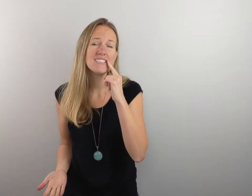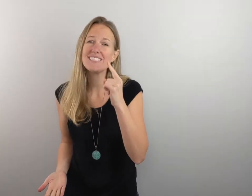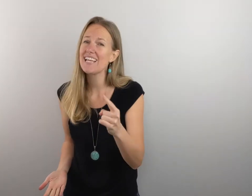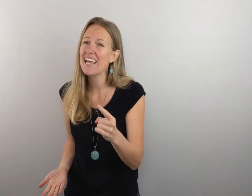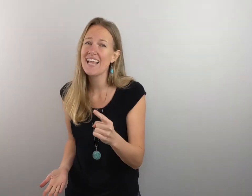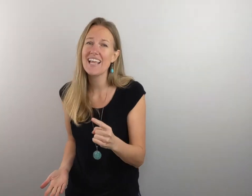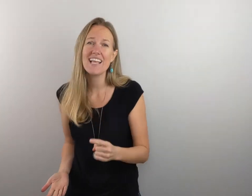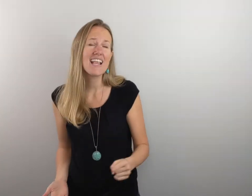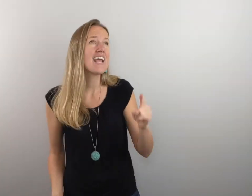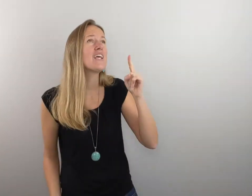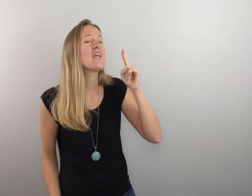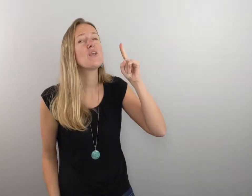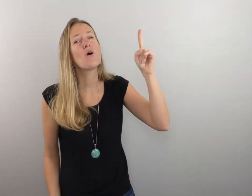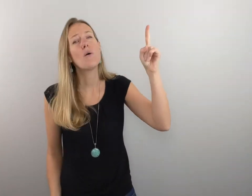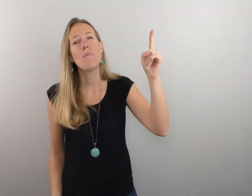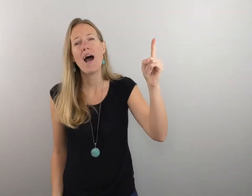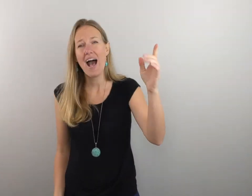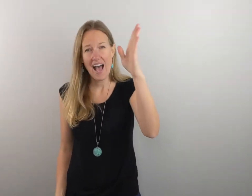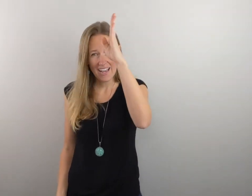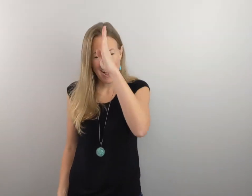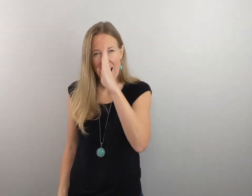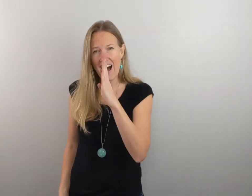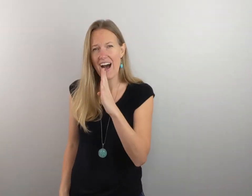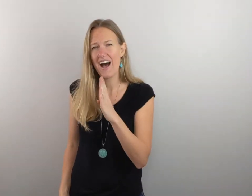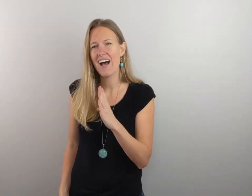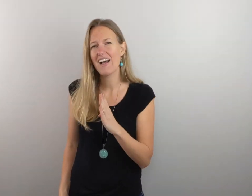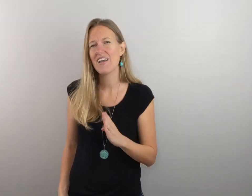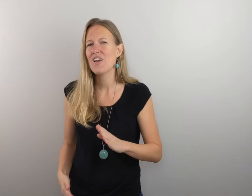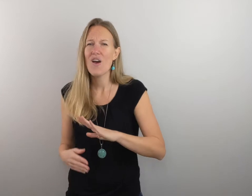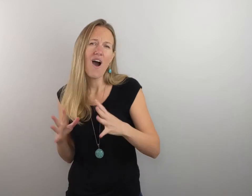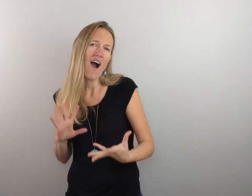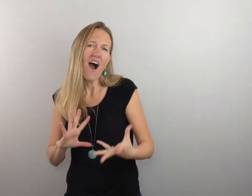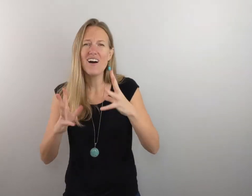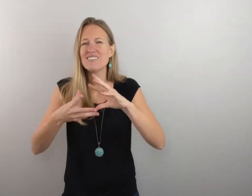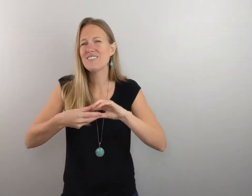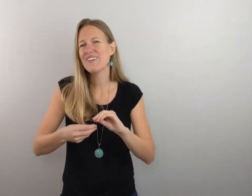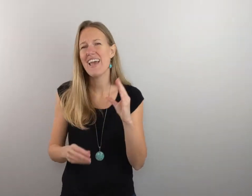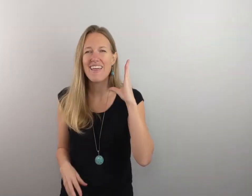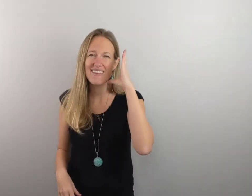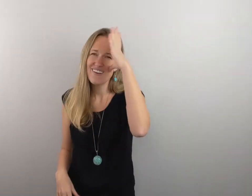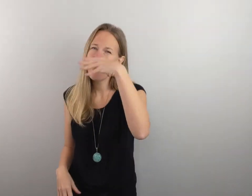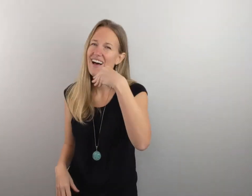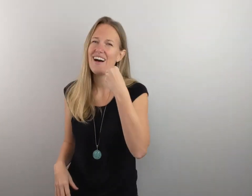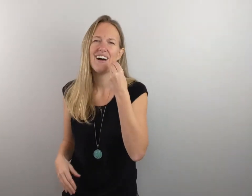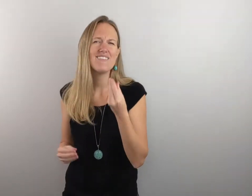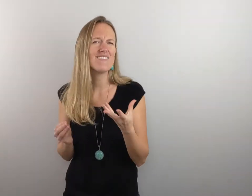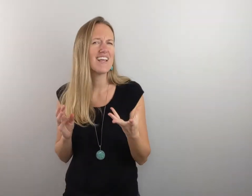to say that you're my God. You're altogether lovely,